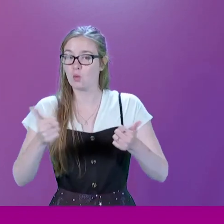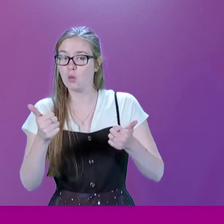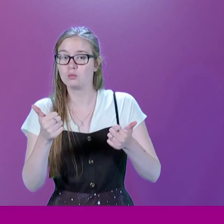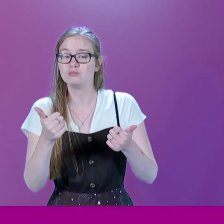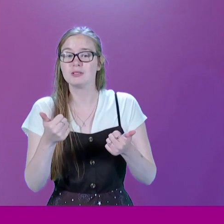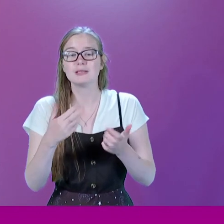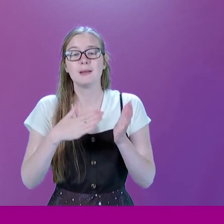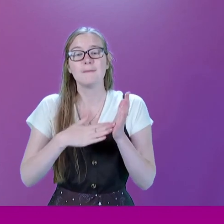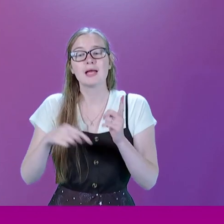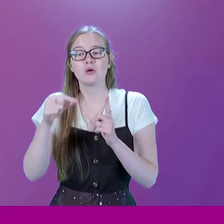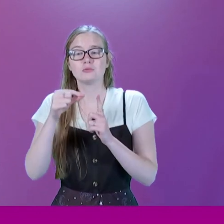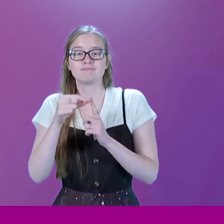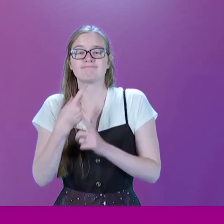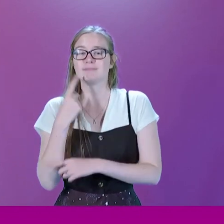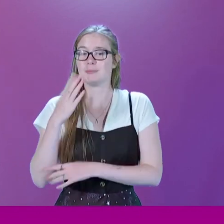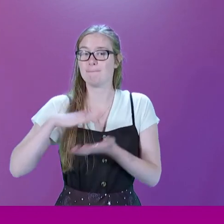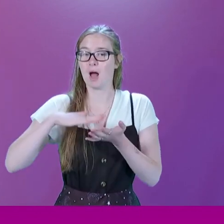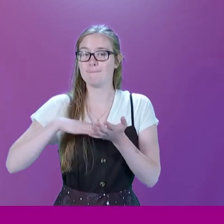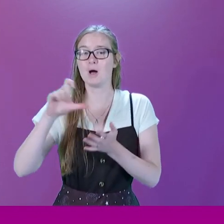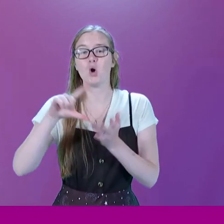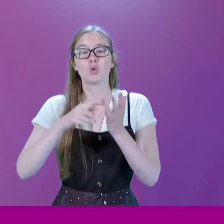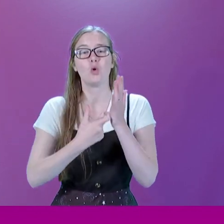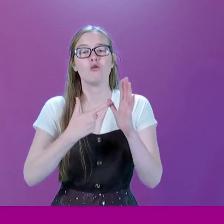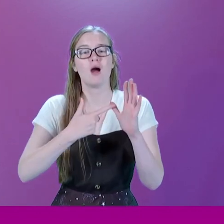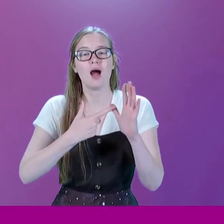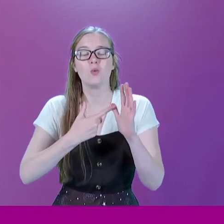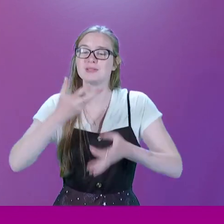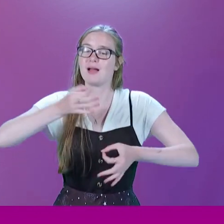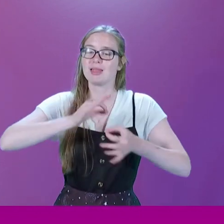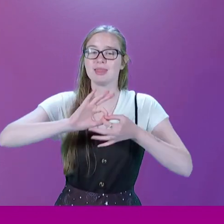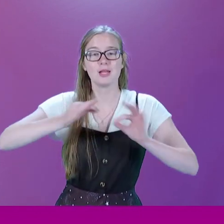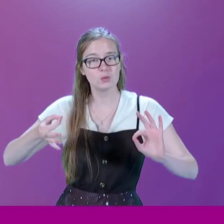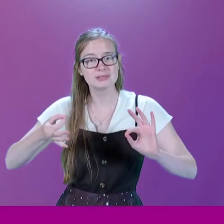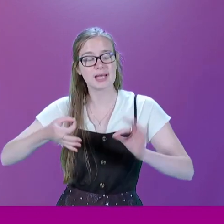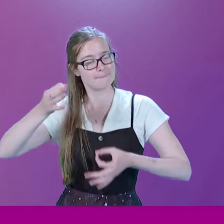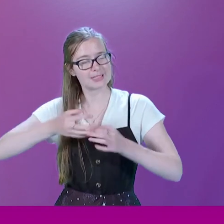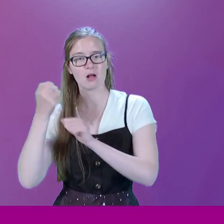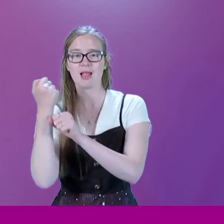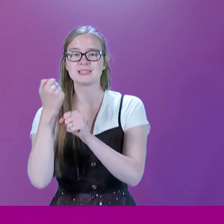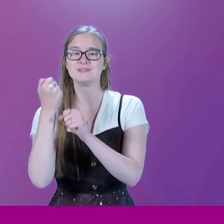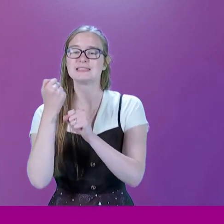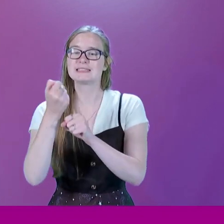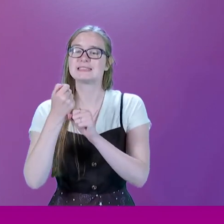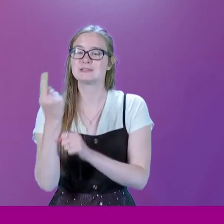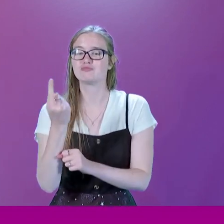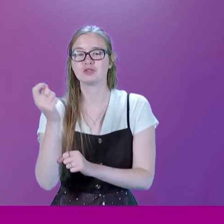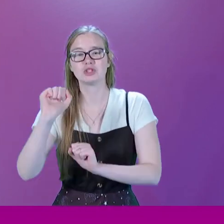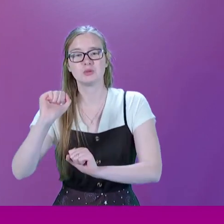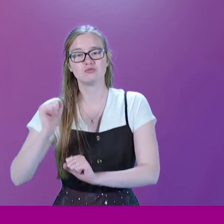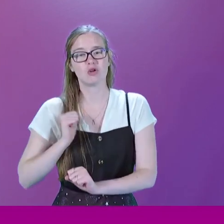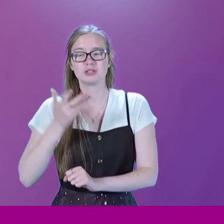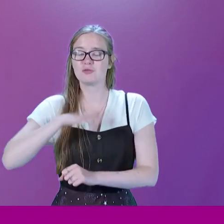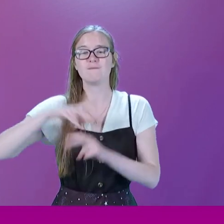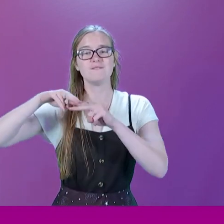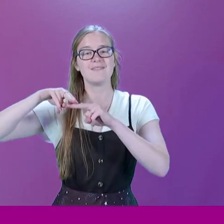Michael's late mother, Cora, was a linguist and a political activist. Cora was Scots and hailed from